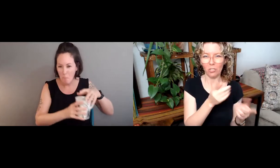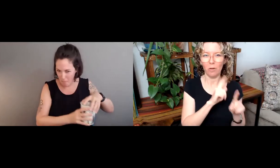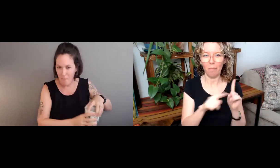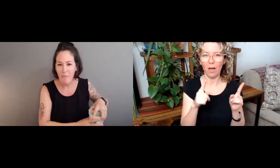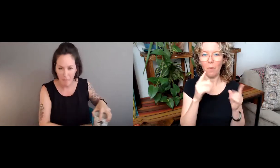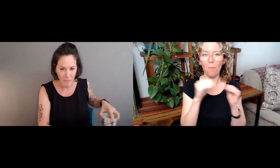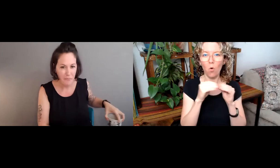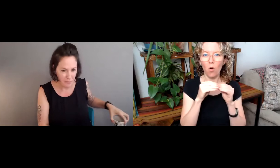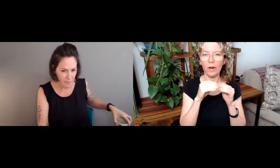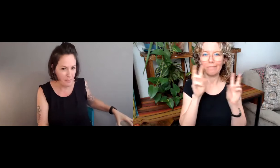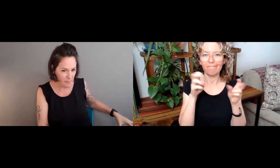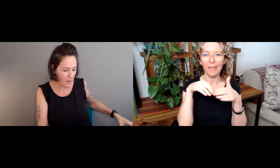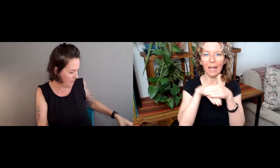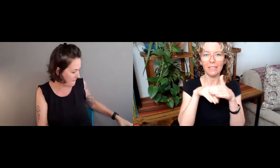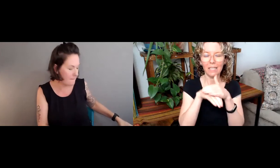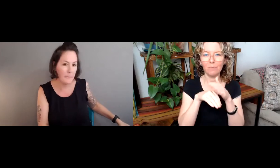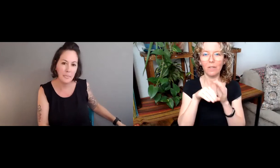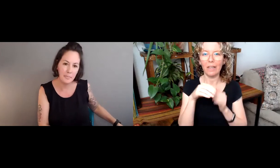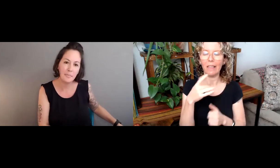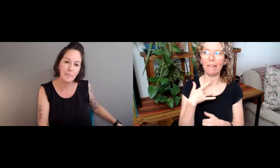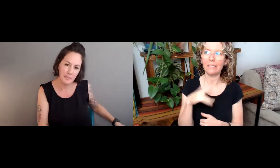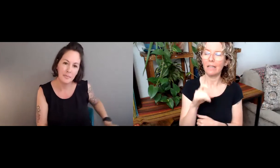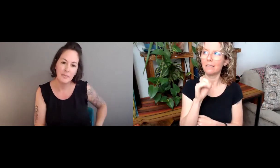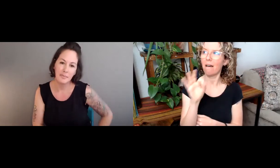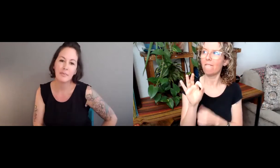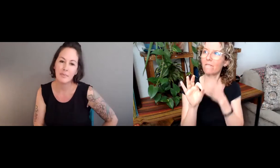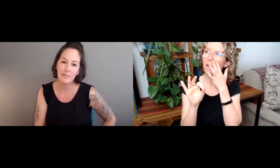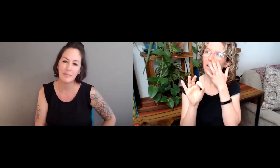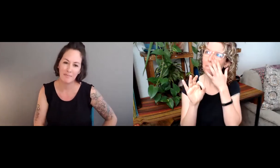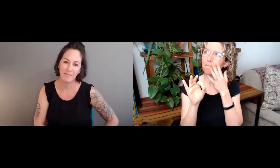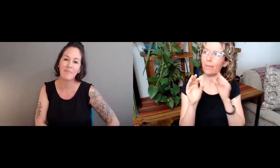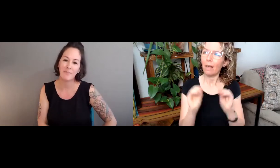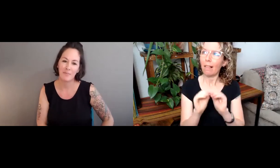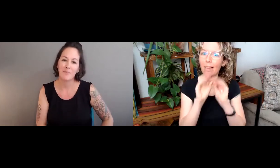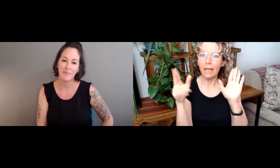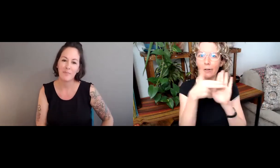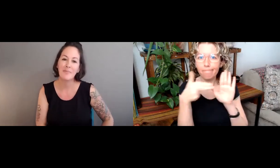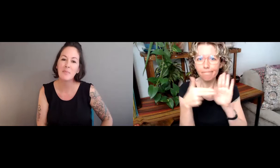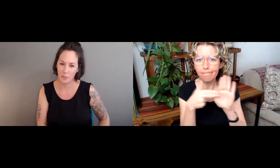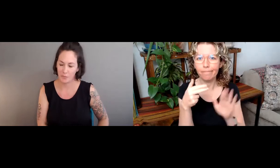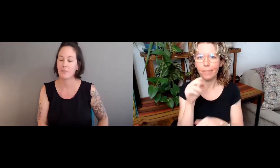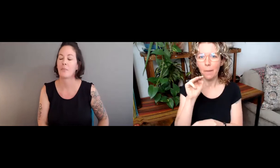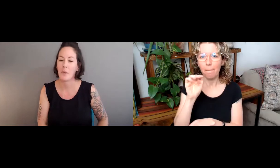and not just have information in a way that's readable to the researcher